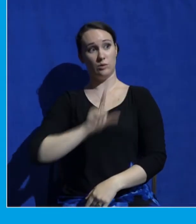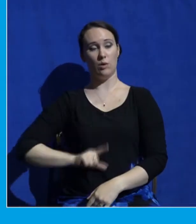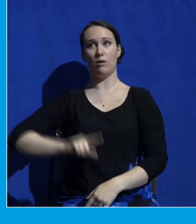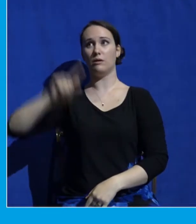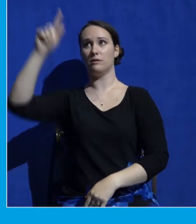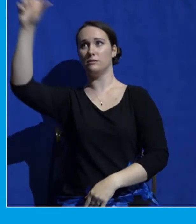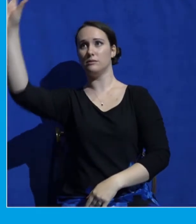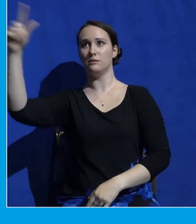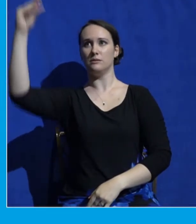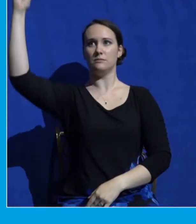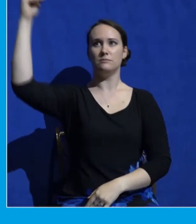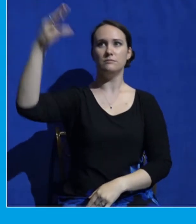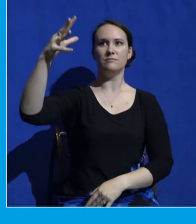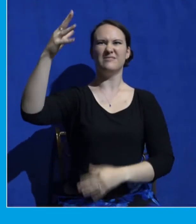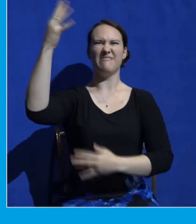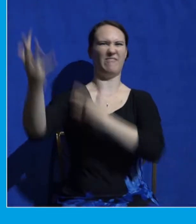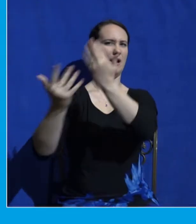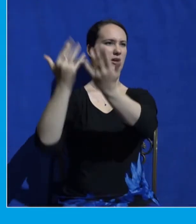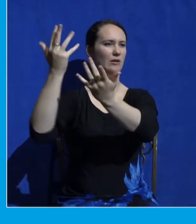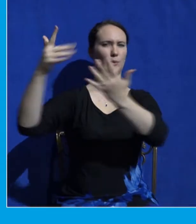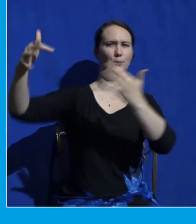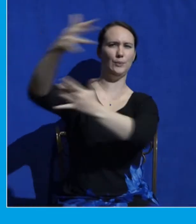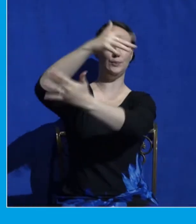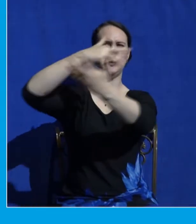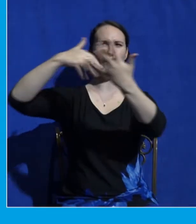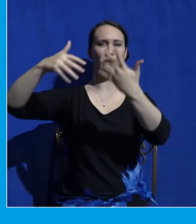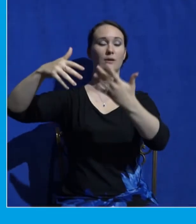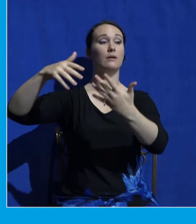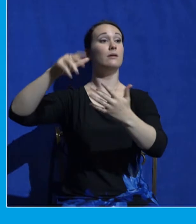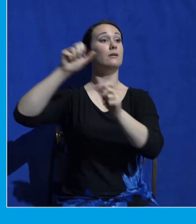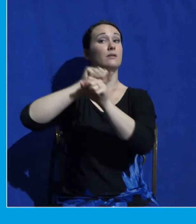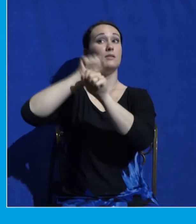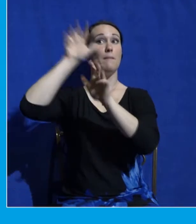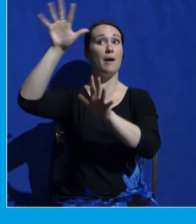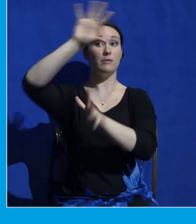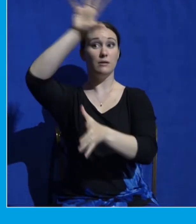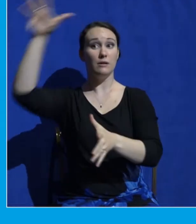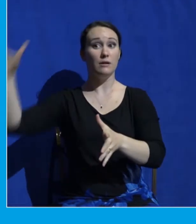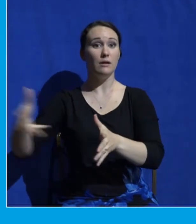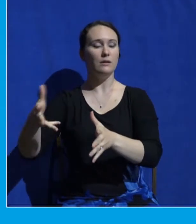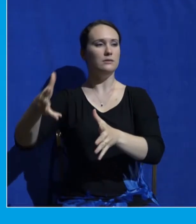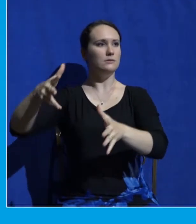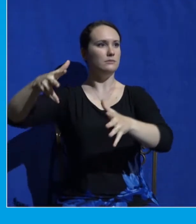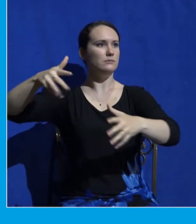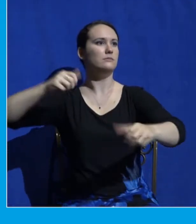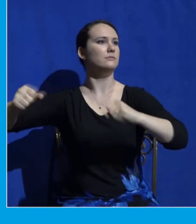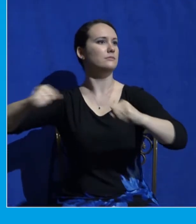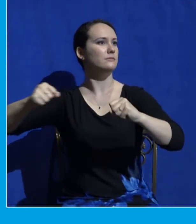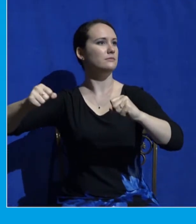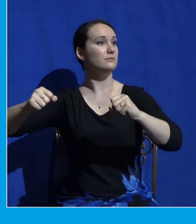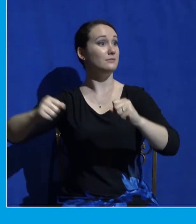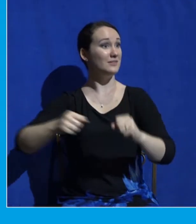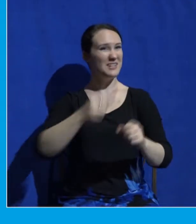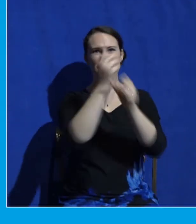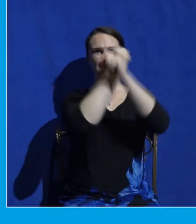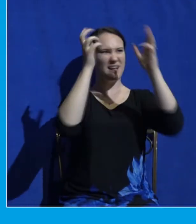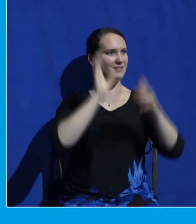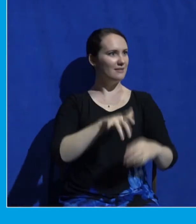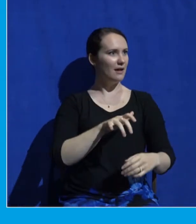the smoke of a kiln. The whole mountain trembled greatly. Can you imagine that scene? Like, just imagine seeing a mountain